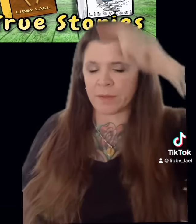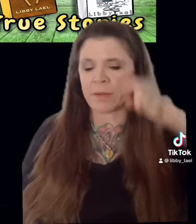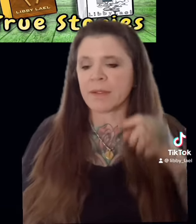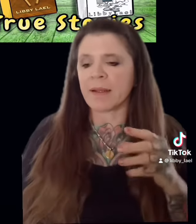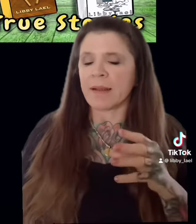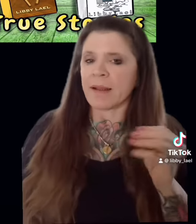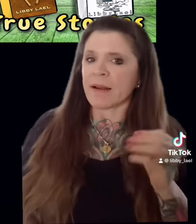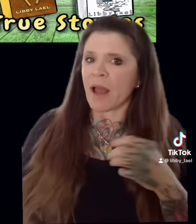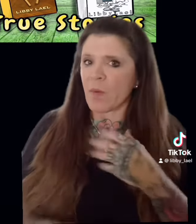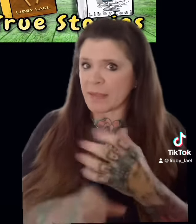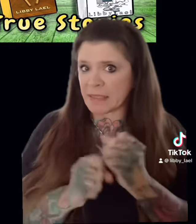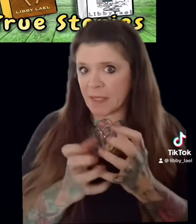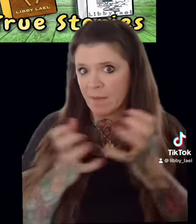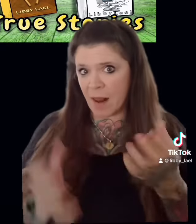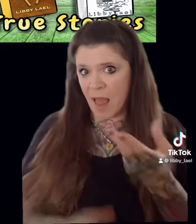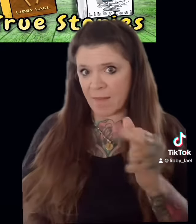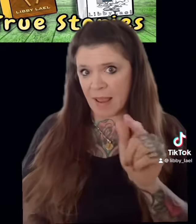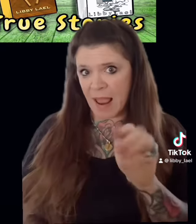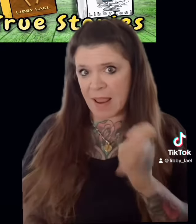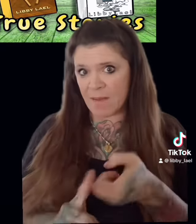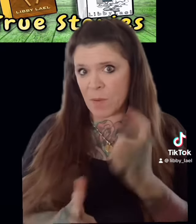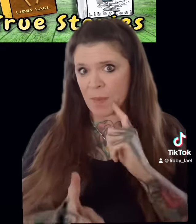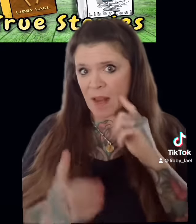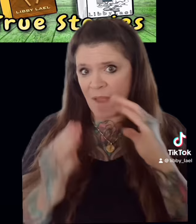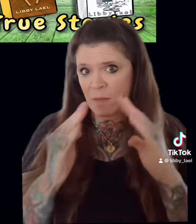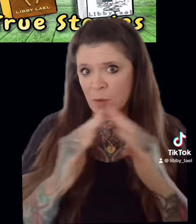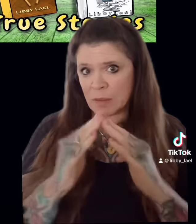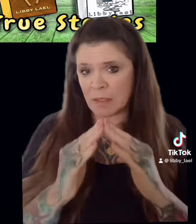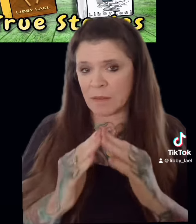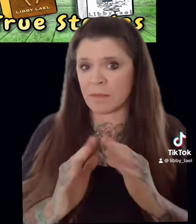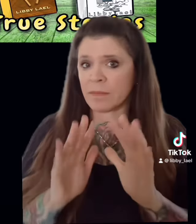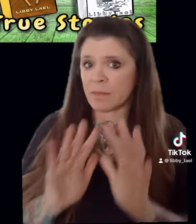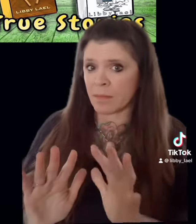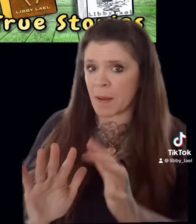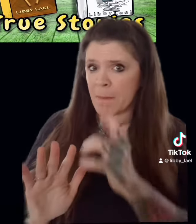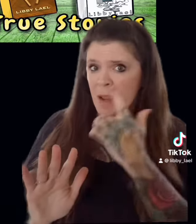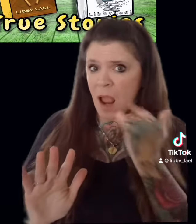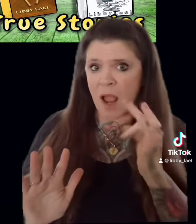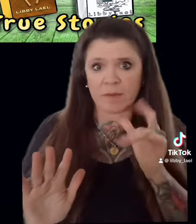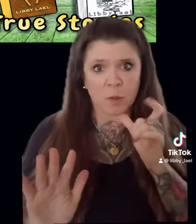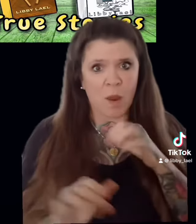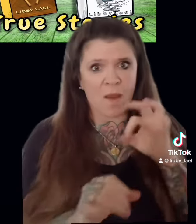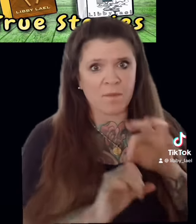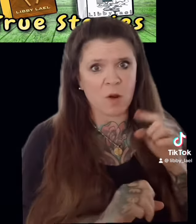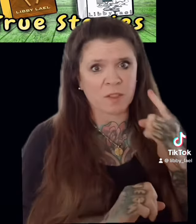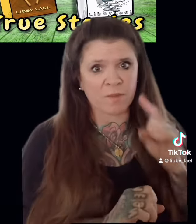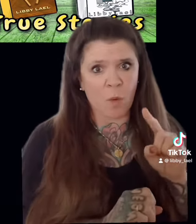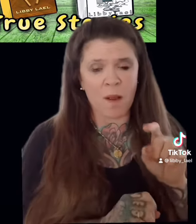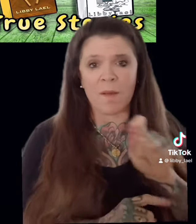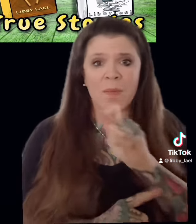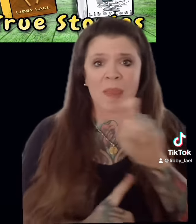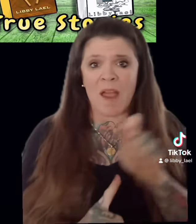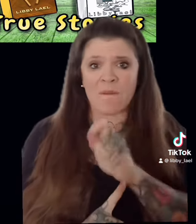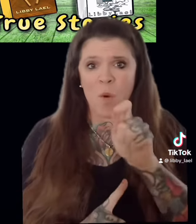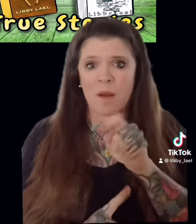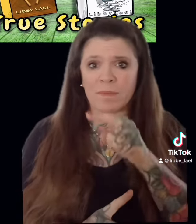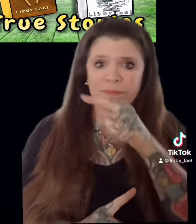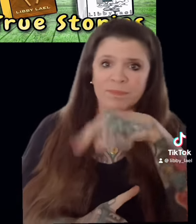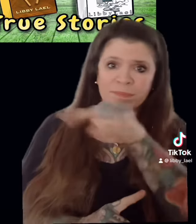And, I received a lot of hate from the Deaf community, all because of my voting choice. The Deaf community was